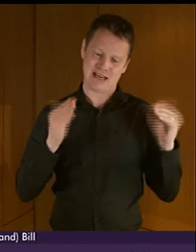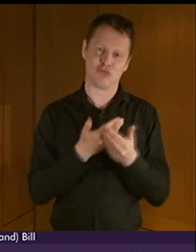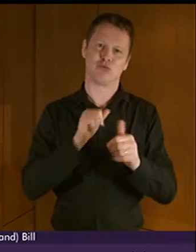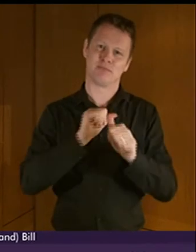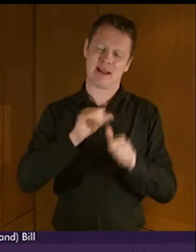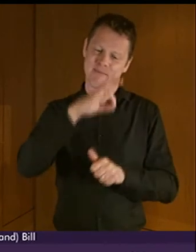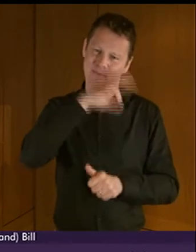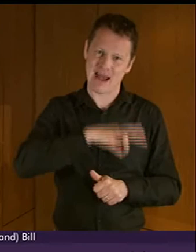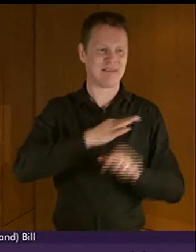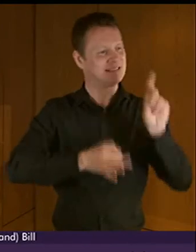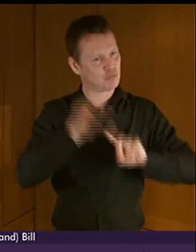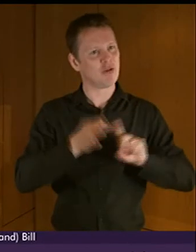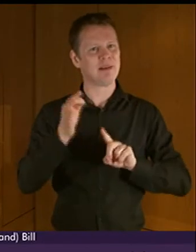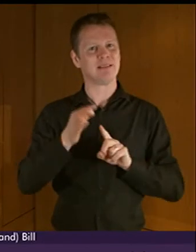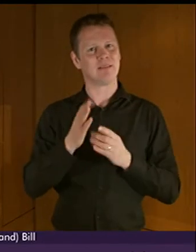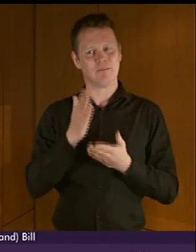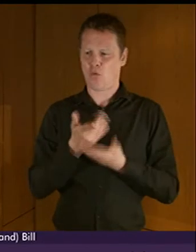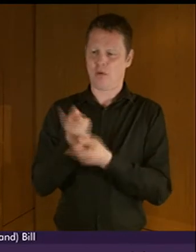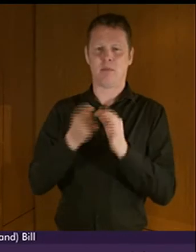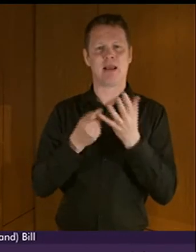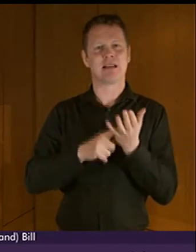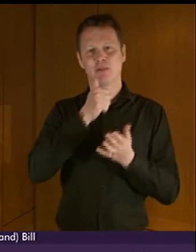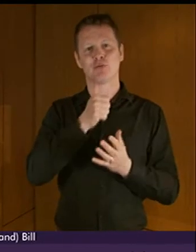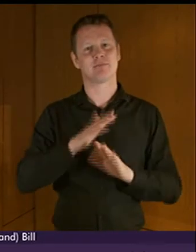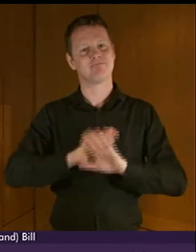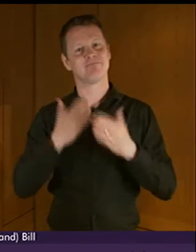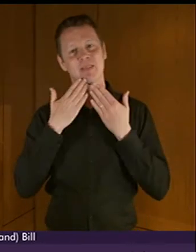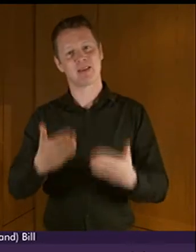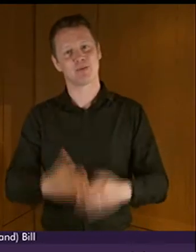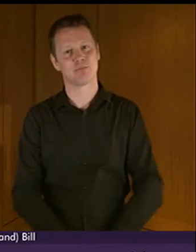the benefit of BSL users thank you